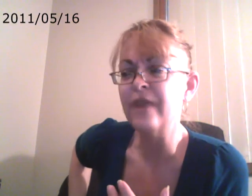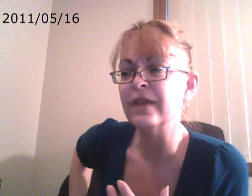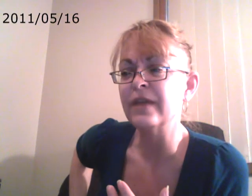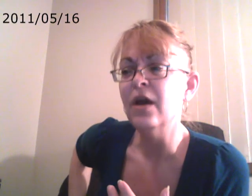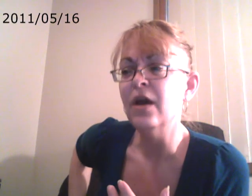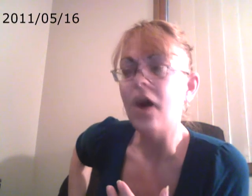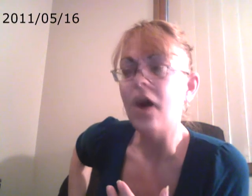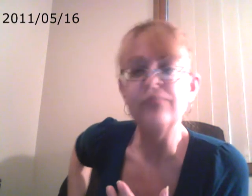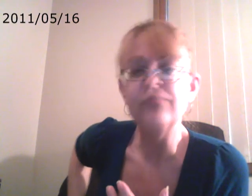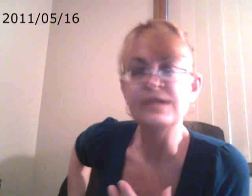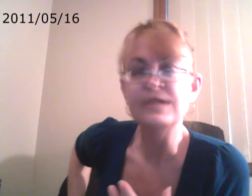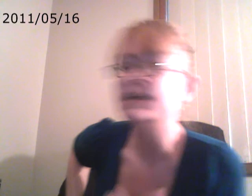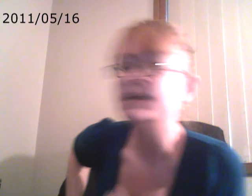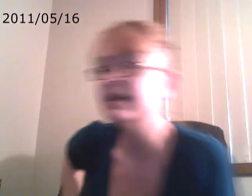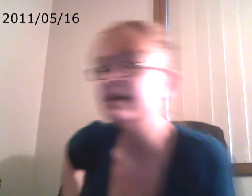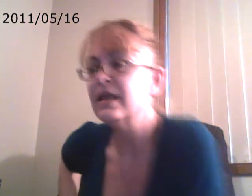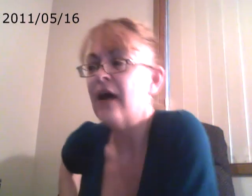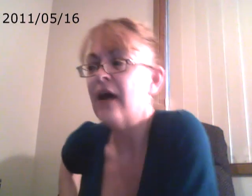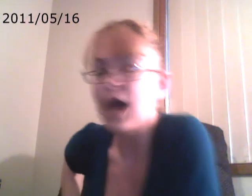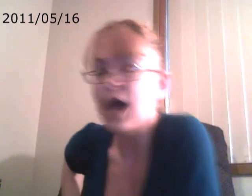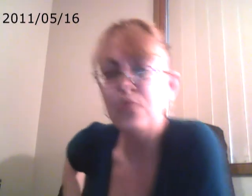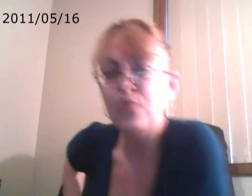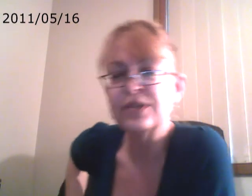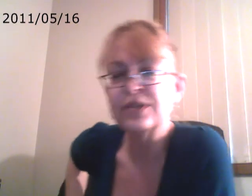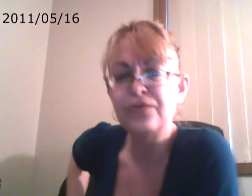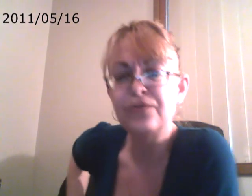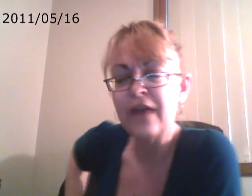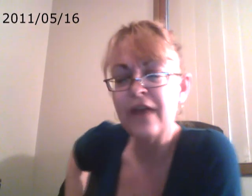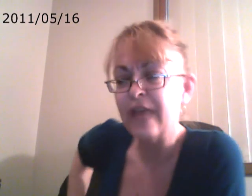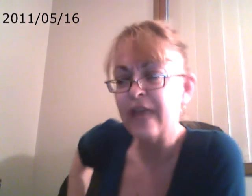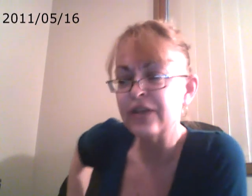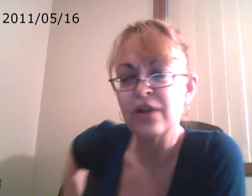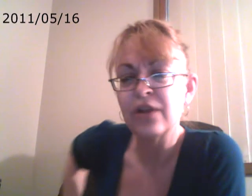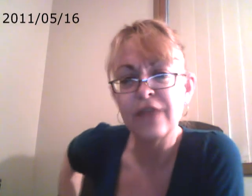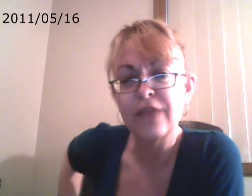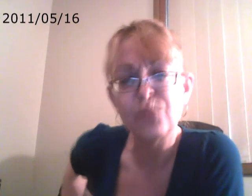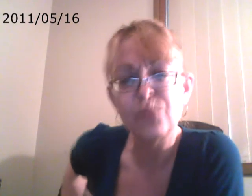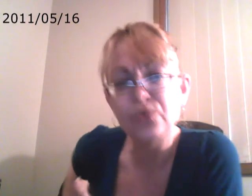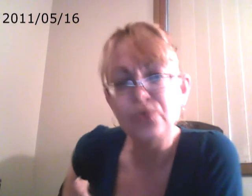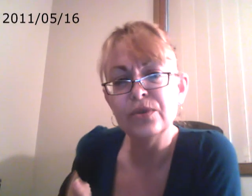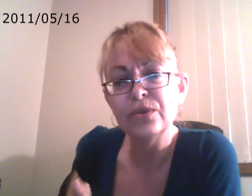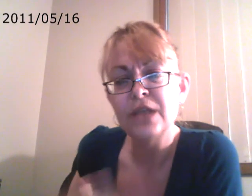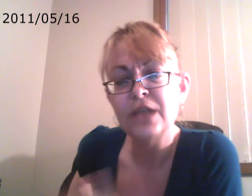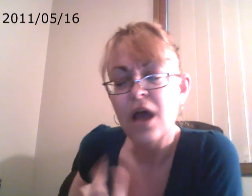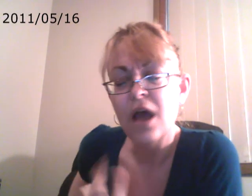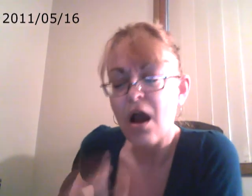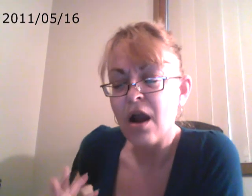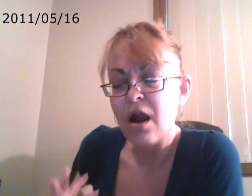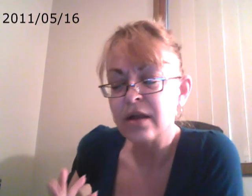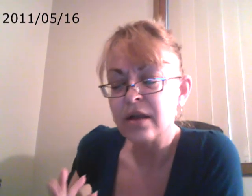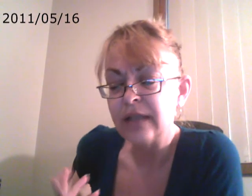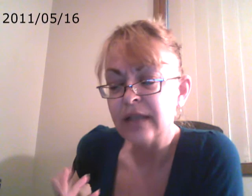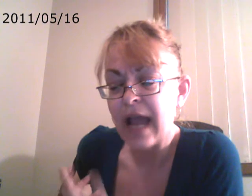Obviously, how we survive and our life rules are how